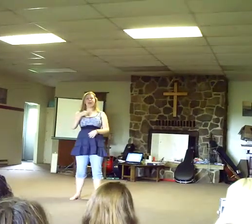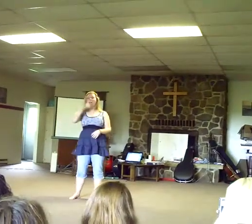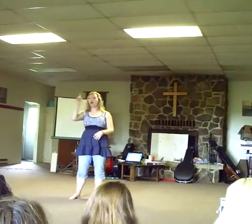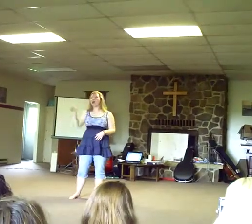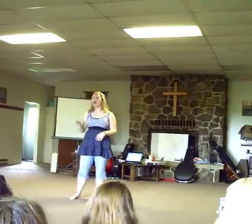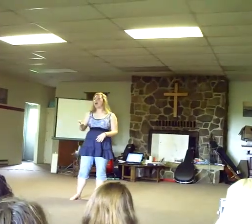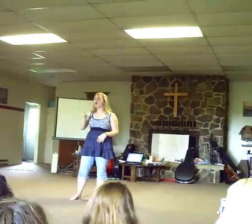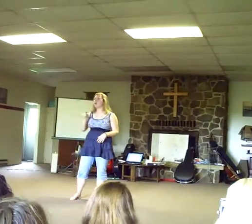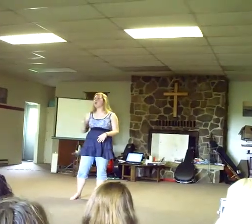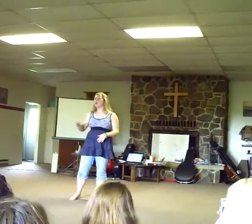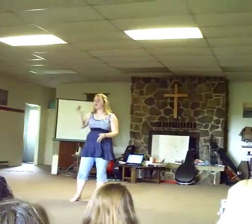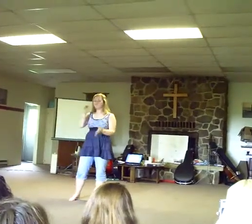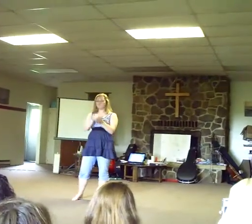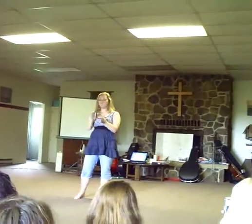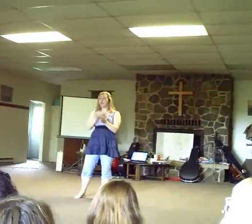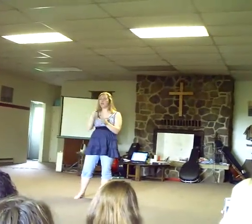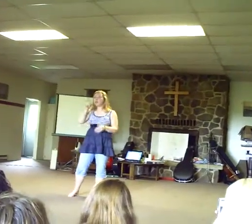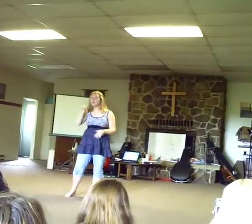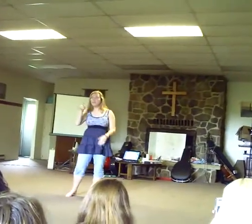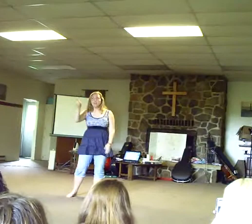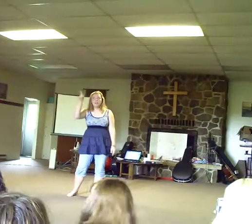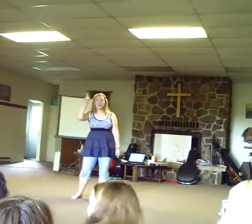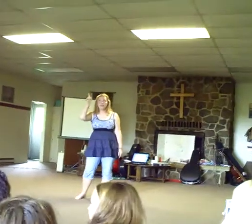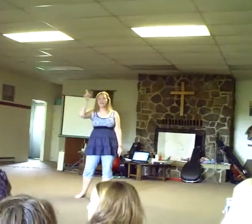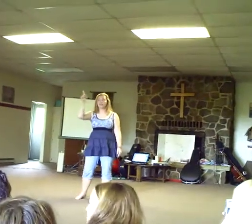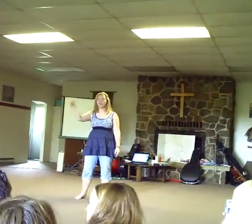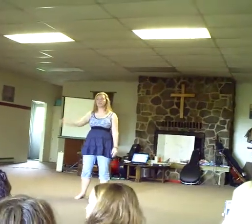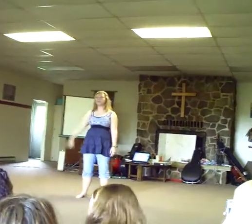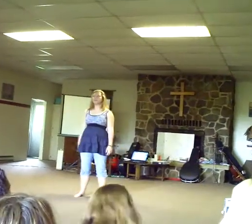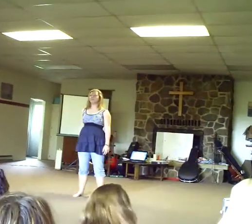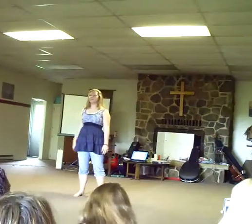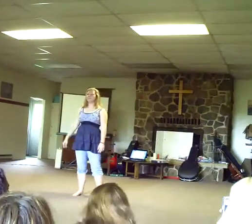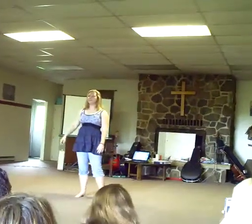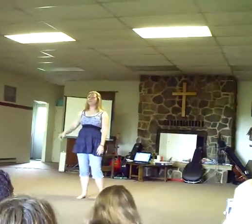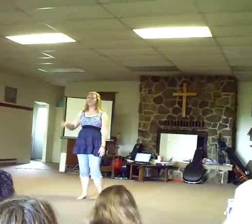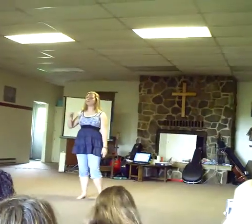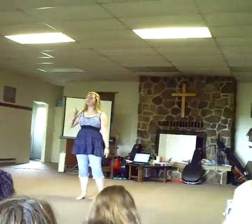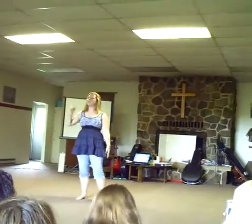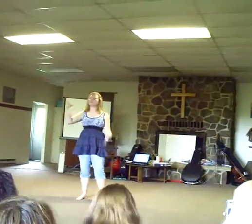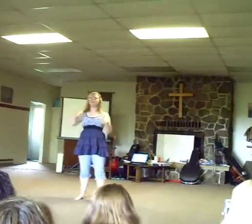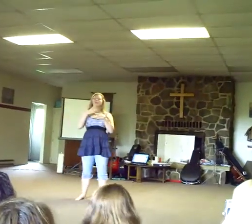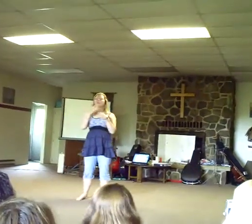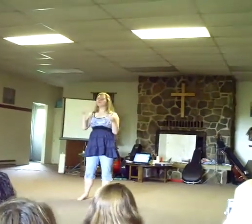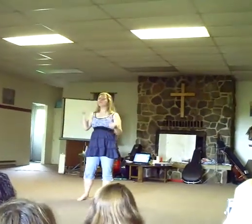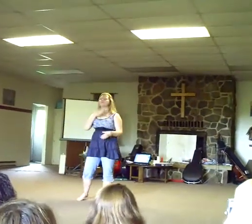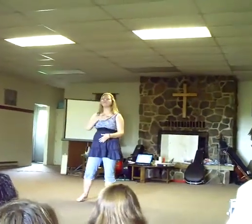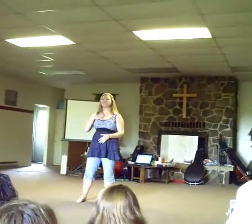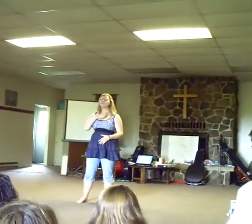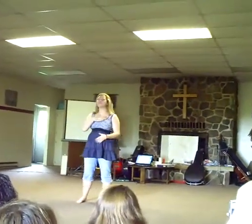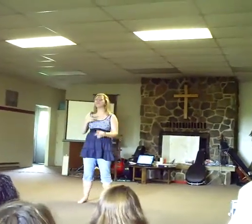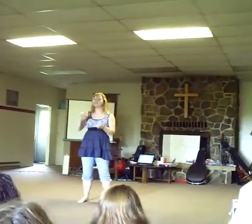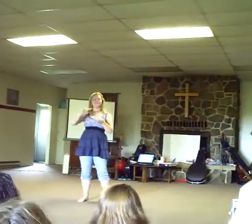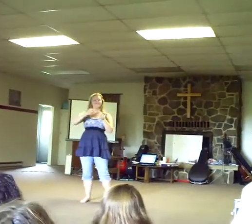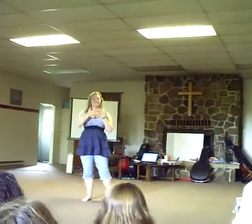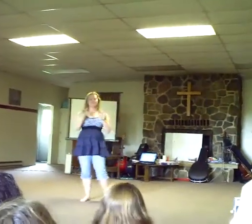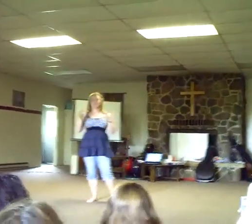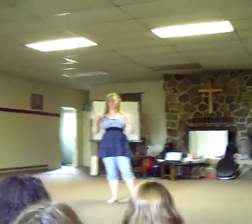I have asked a thousand ways that you would take my pain